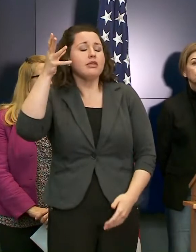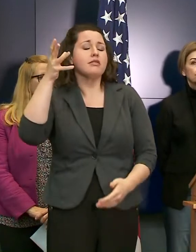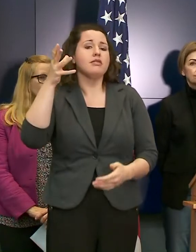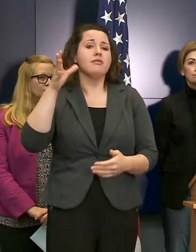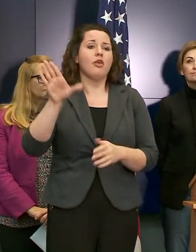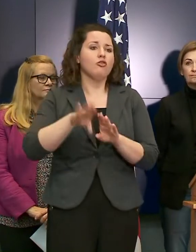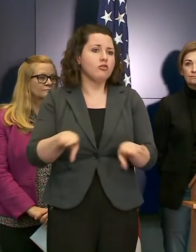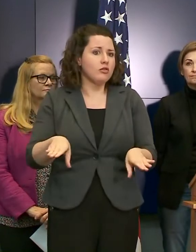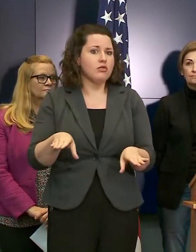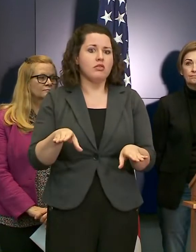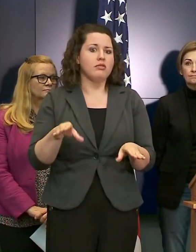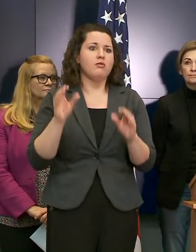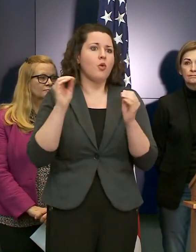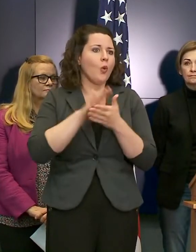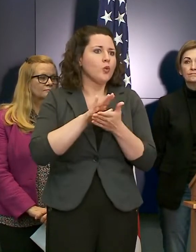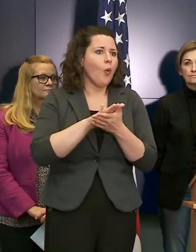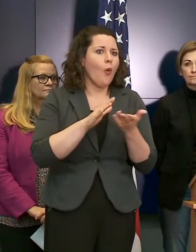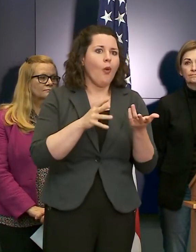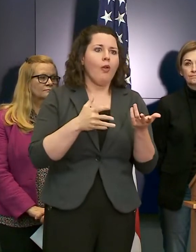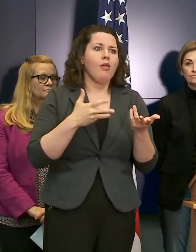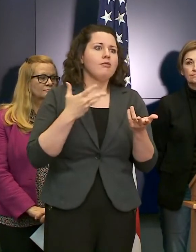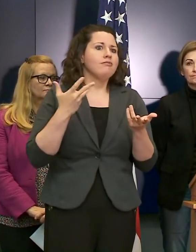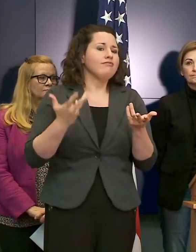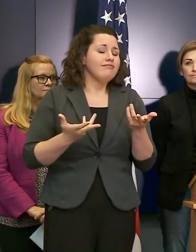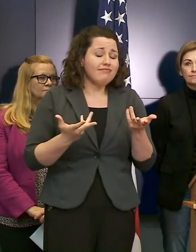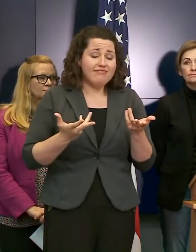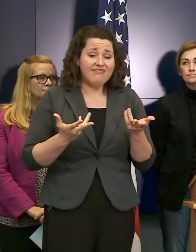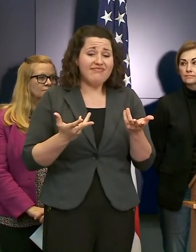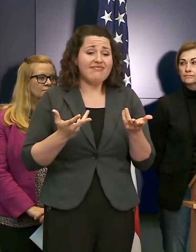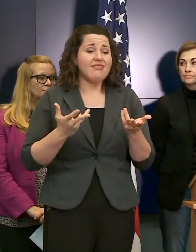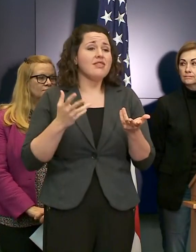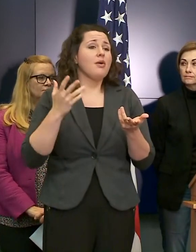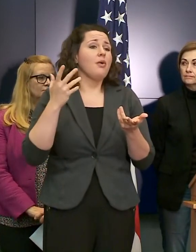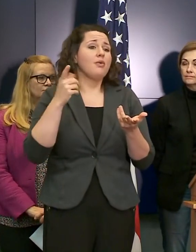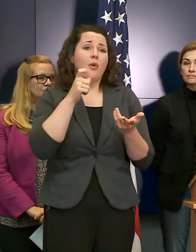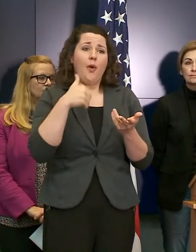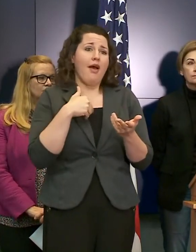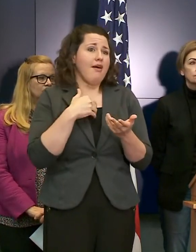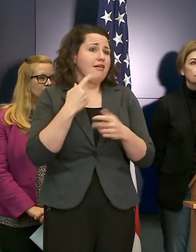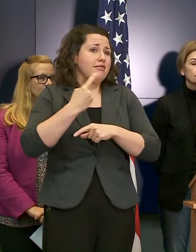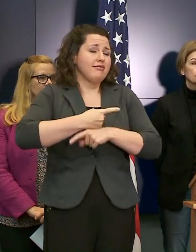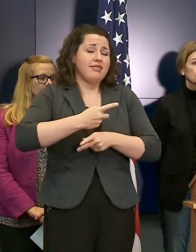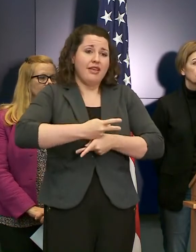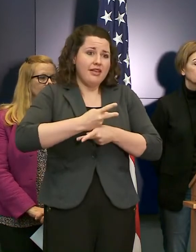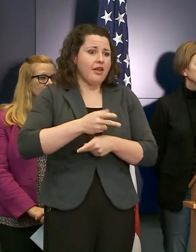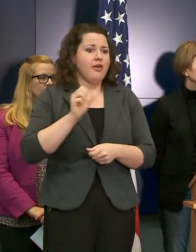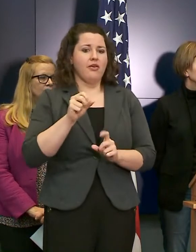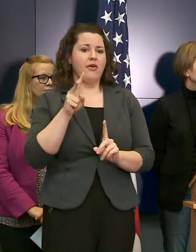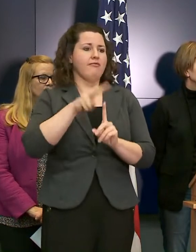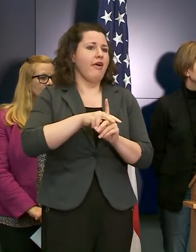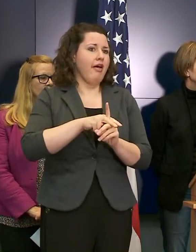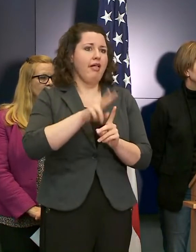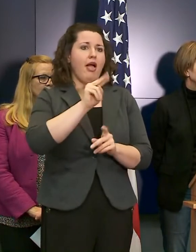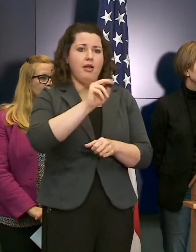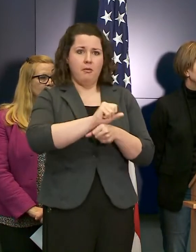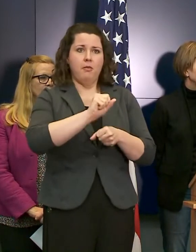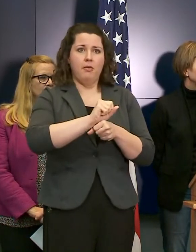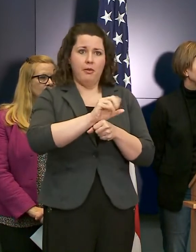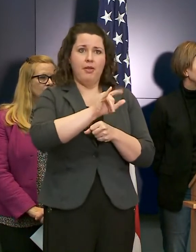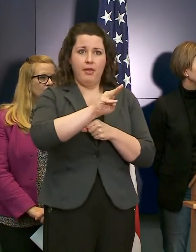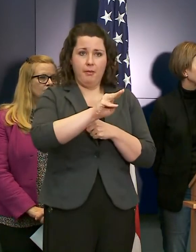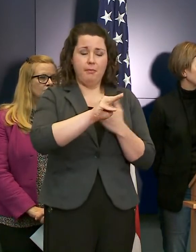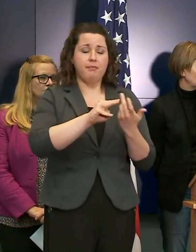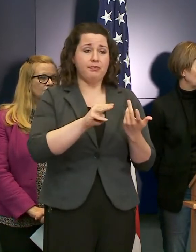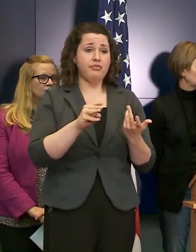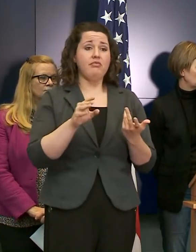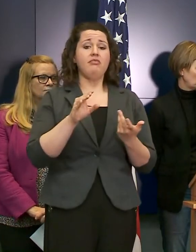children are going to be out of school for a period of time and they don't have backup daycare, they could file an unemployment claim. We